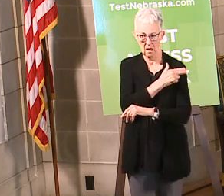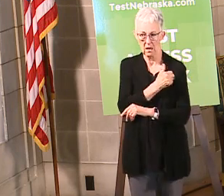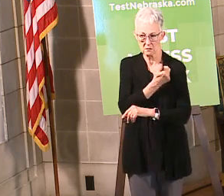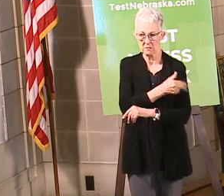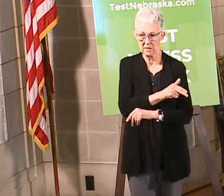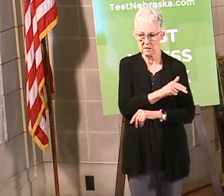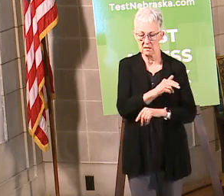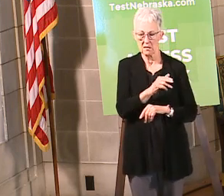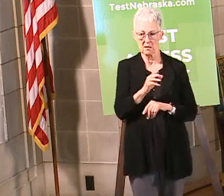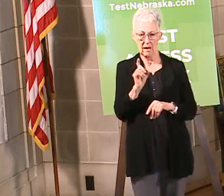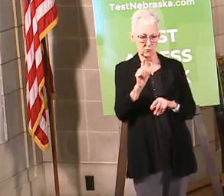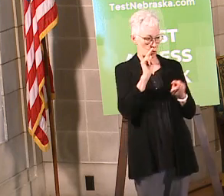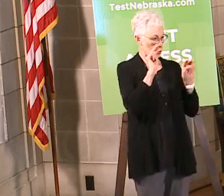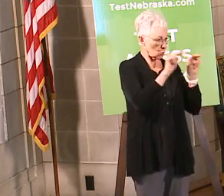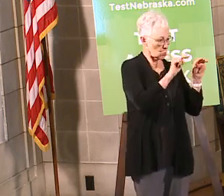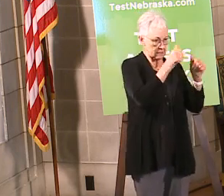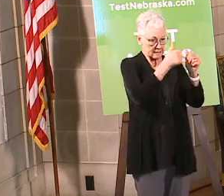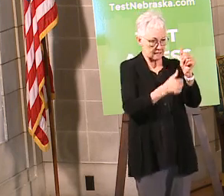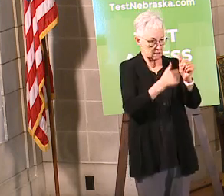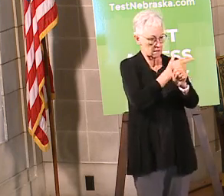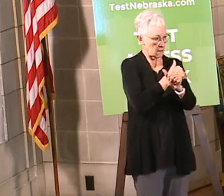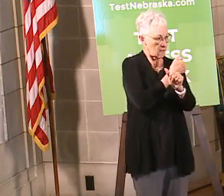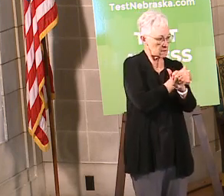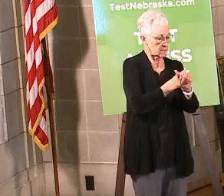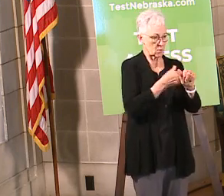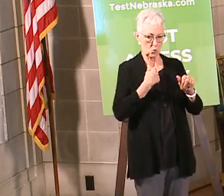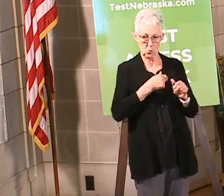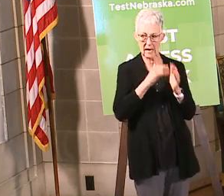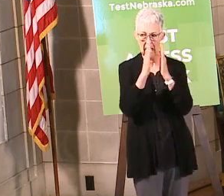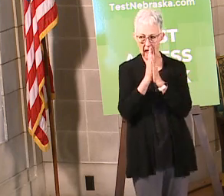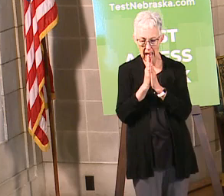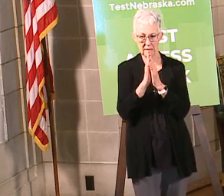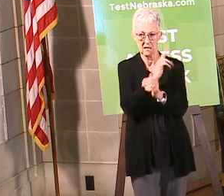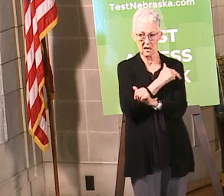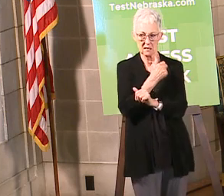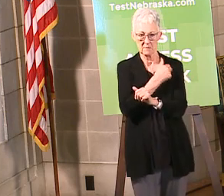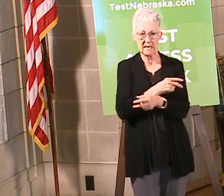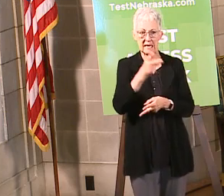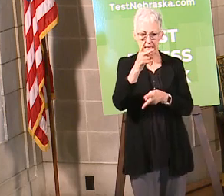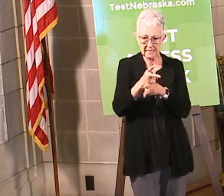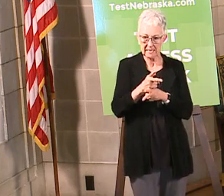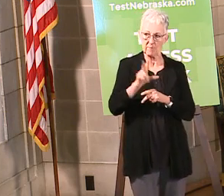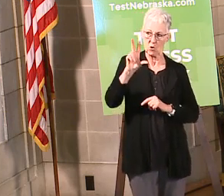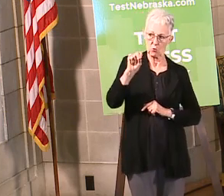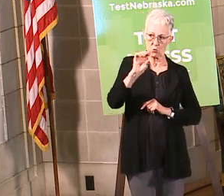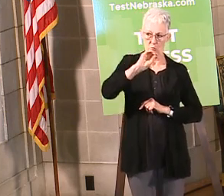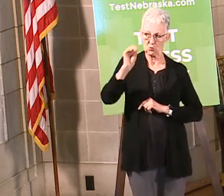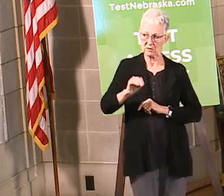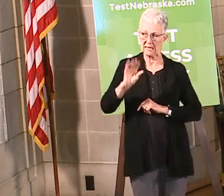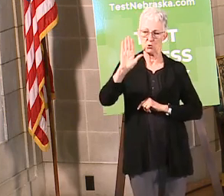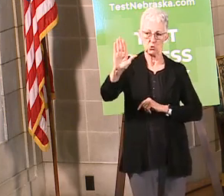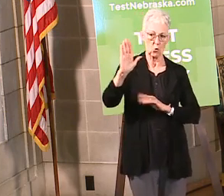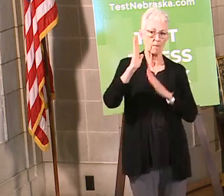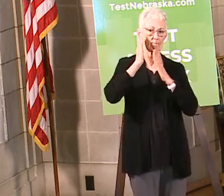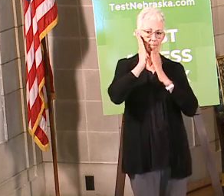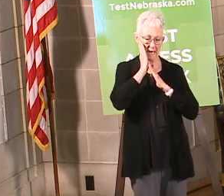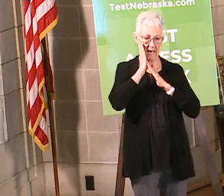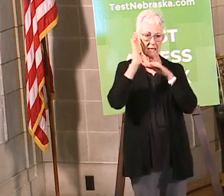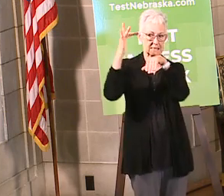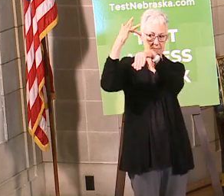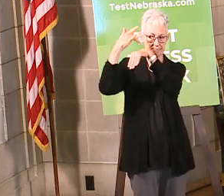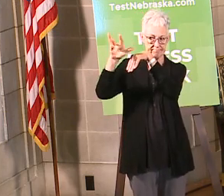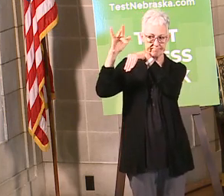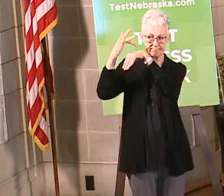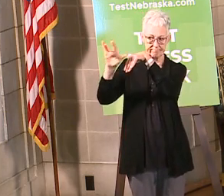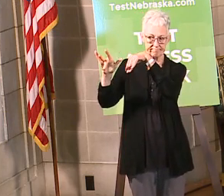hospital basis so we've asked hospitals for example to maintain 30 percent of their capacity right now and as we get more experience with this yeah we might drop that down to